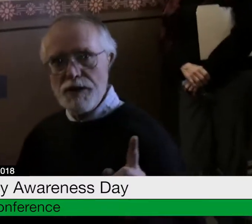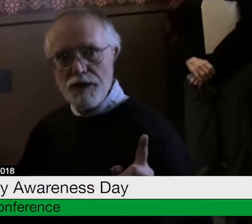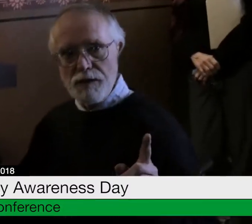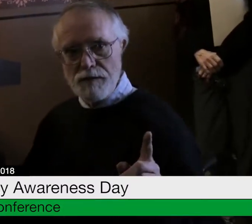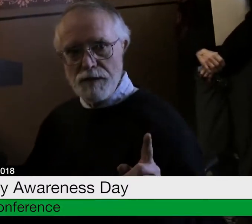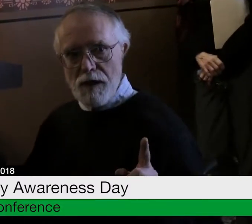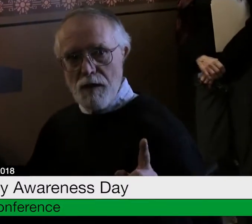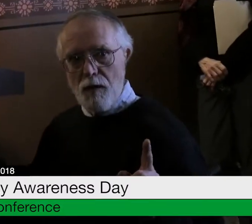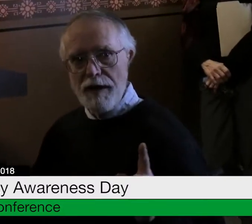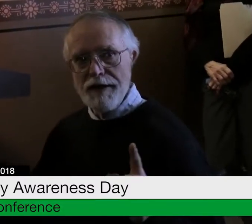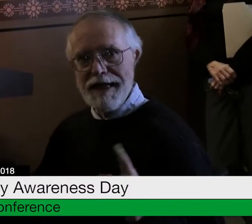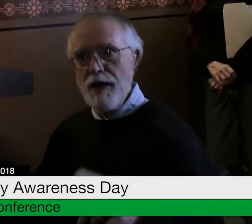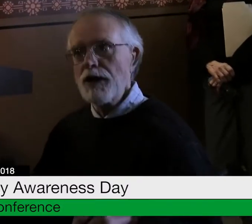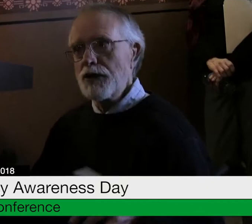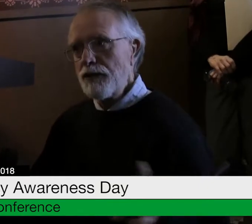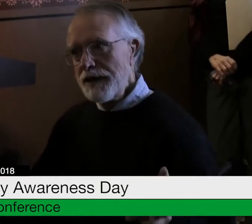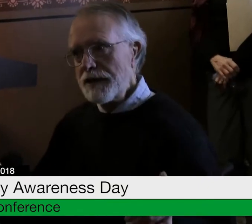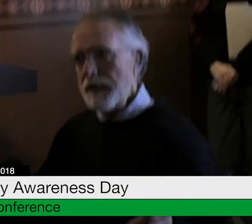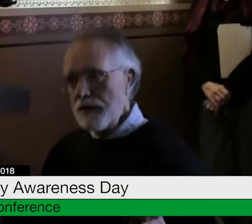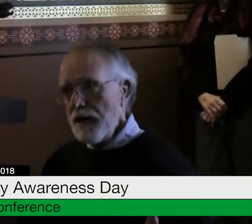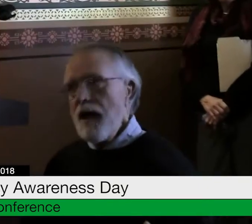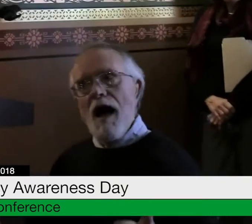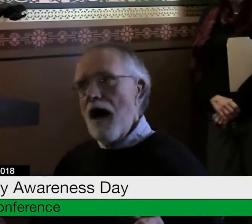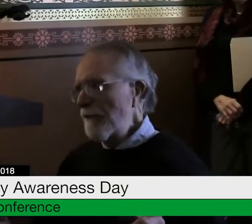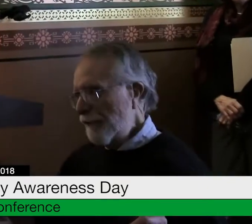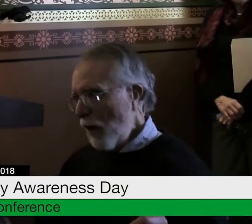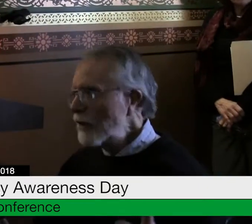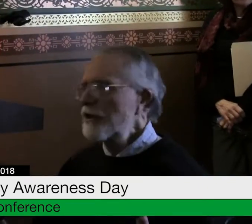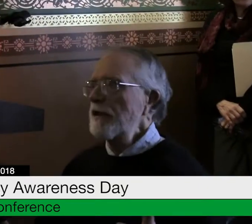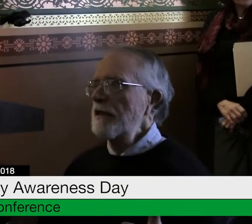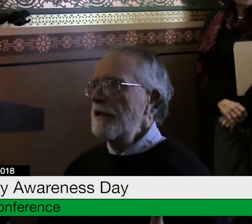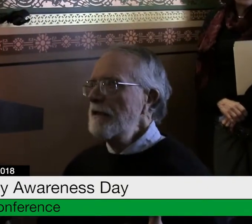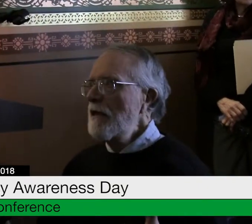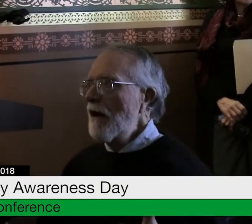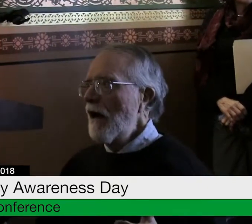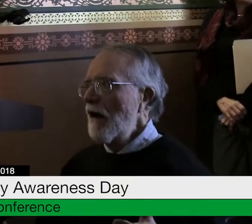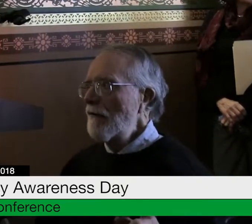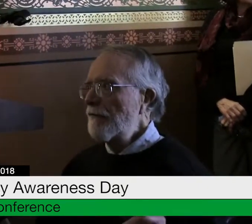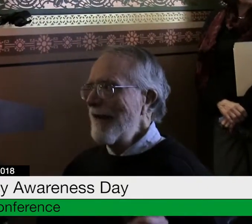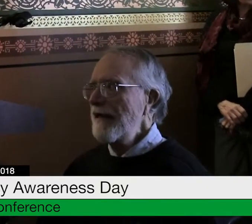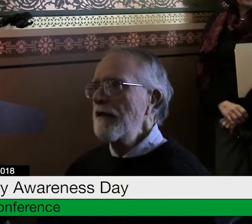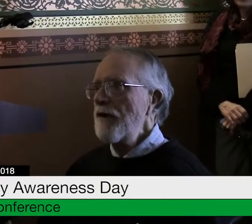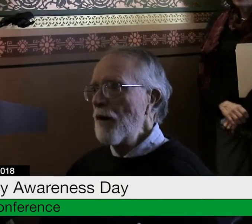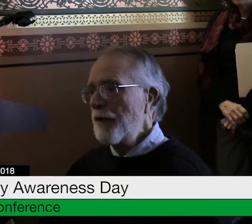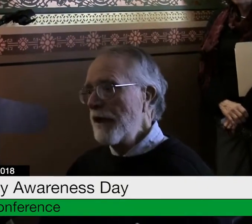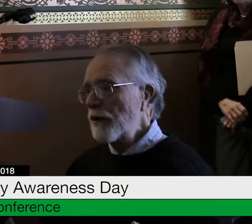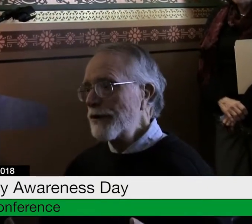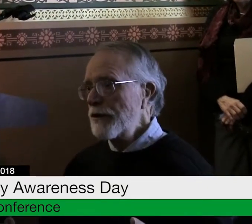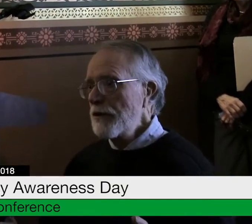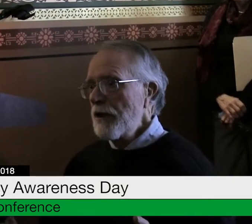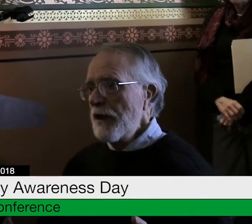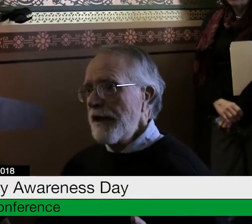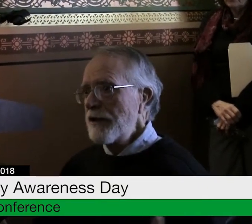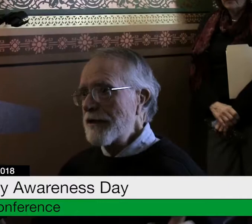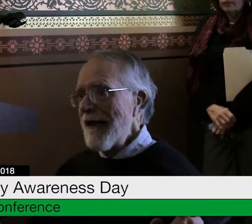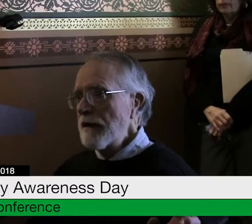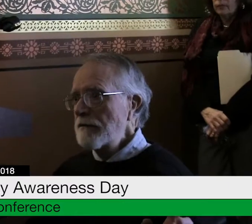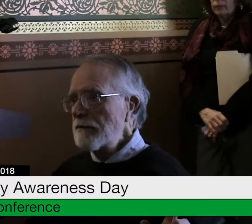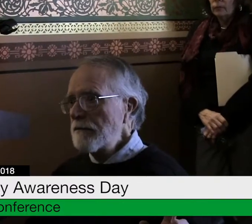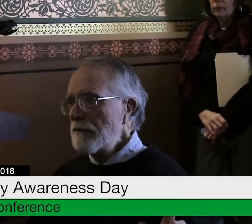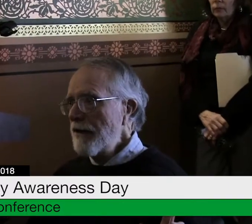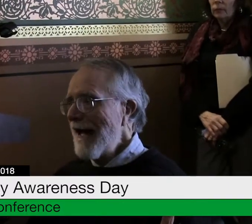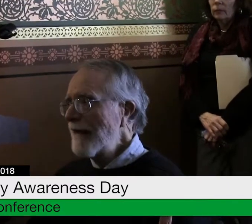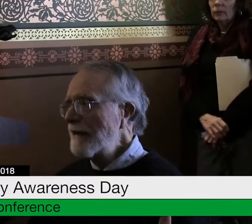alluded to, one of the characteristics, unfortunately, of many of our peers, is